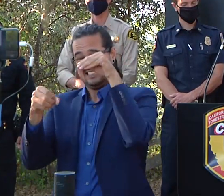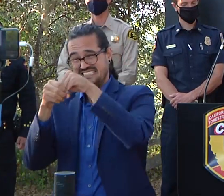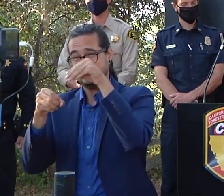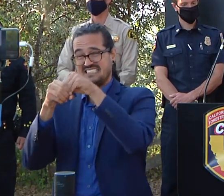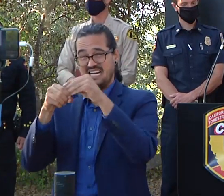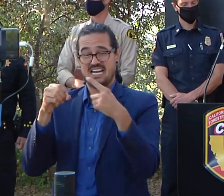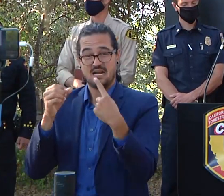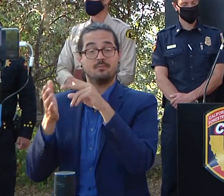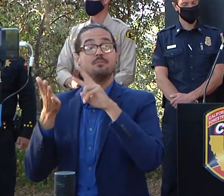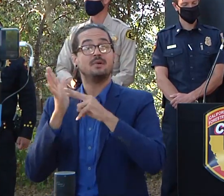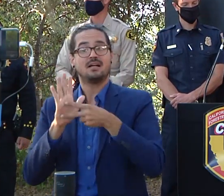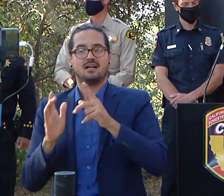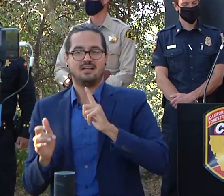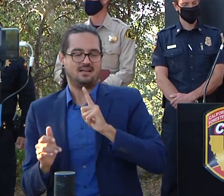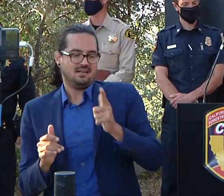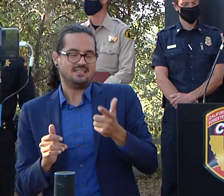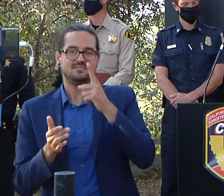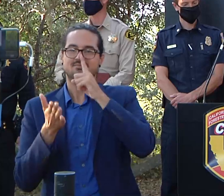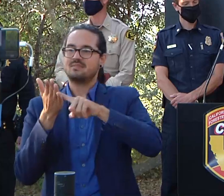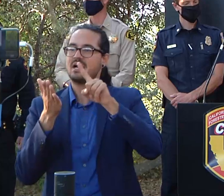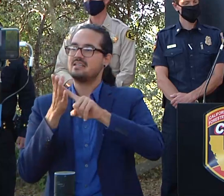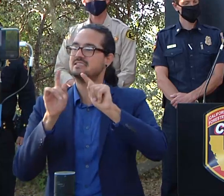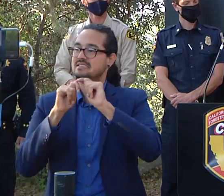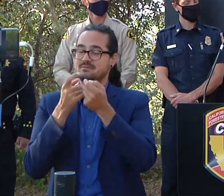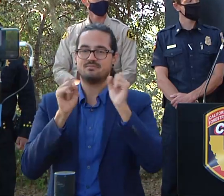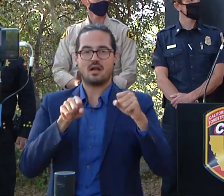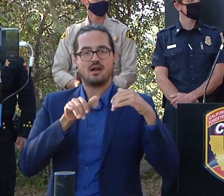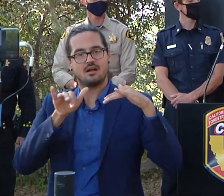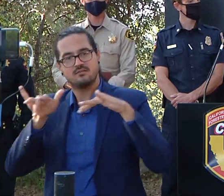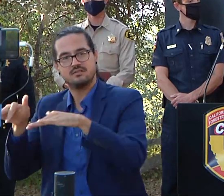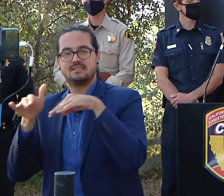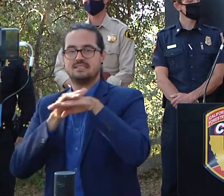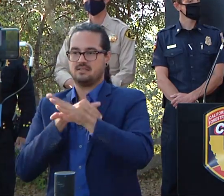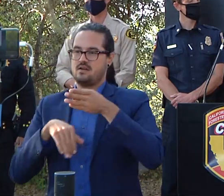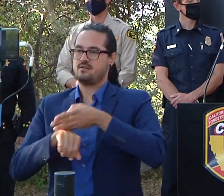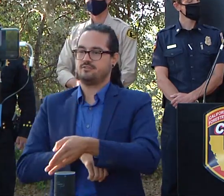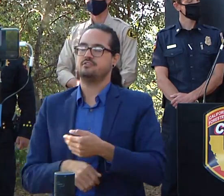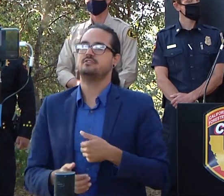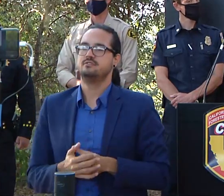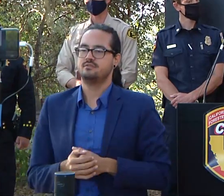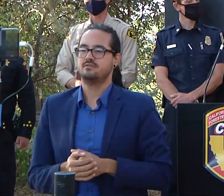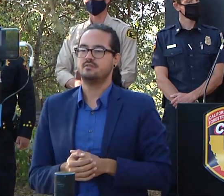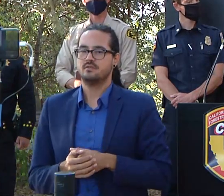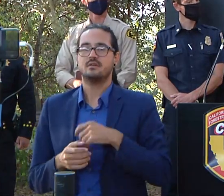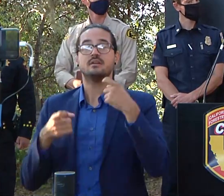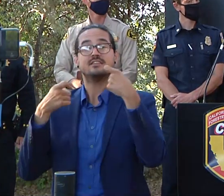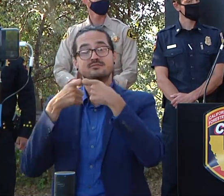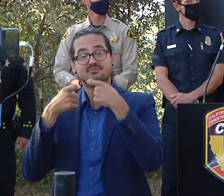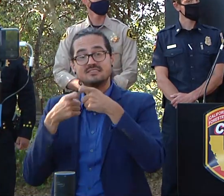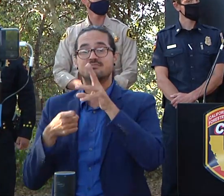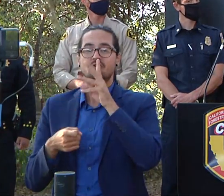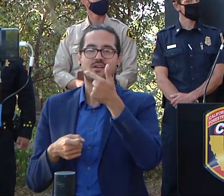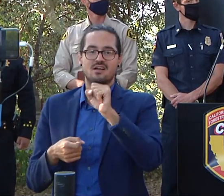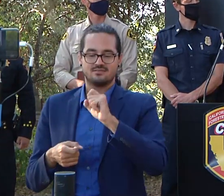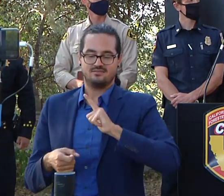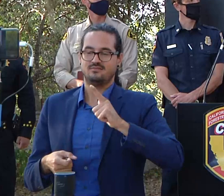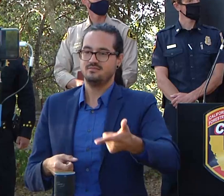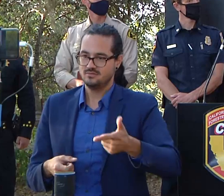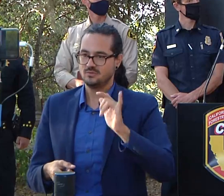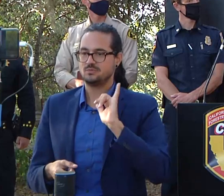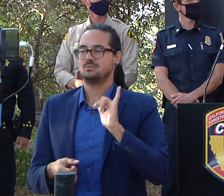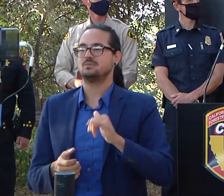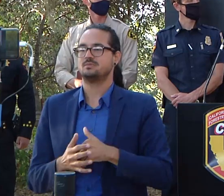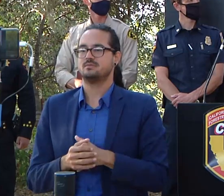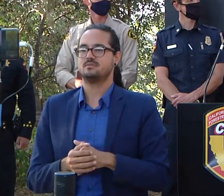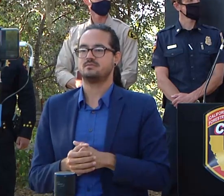those areas for the utility companies to get in start doing their hard work so they can start uh bringing the infrastructure back up to par and uh so